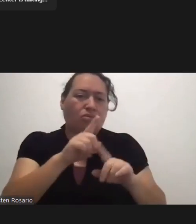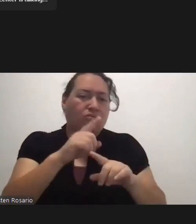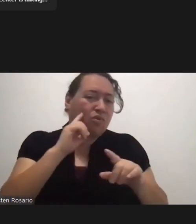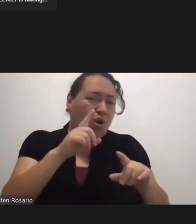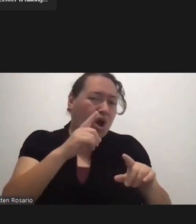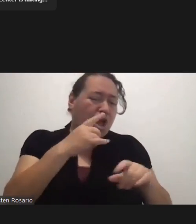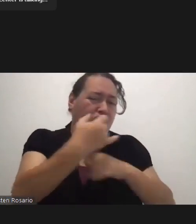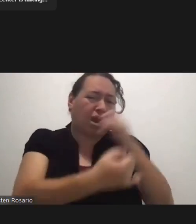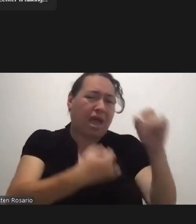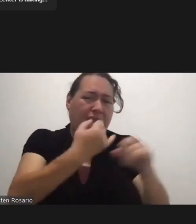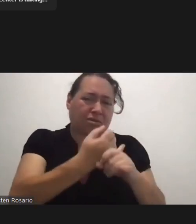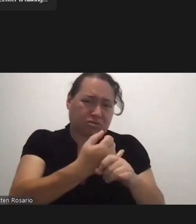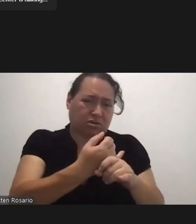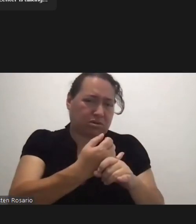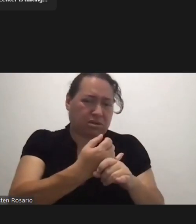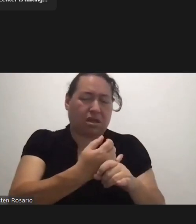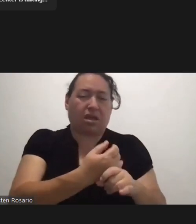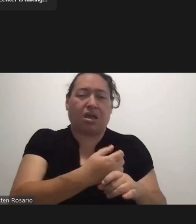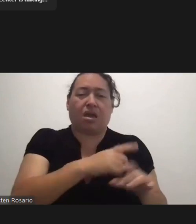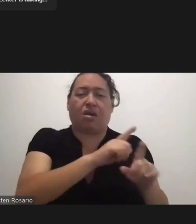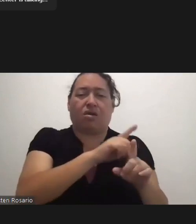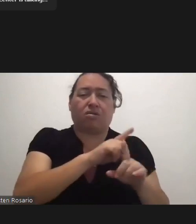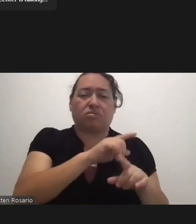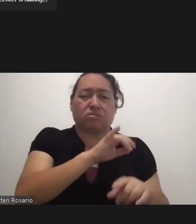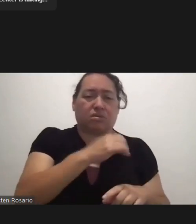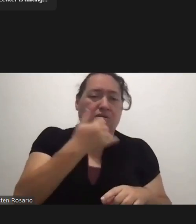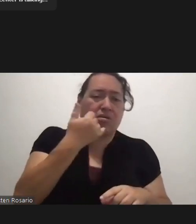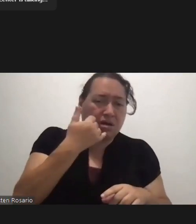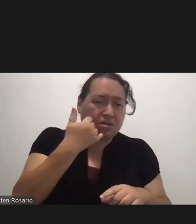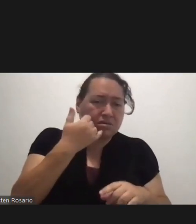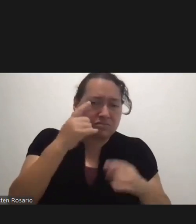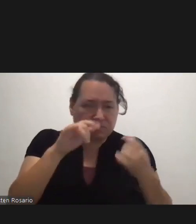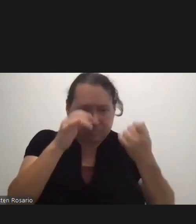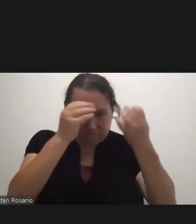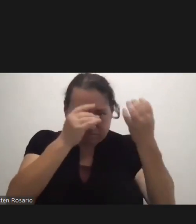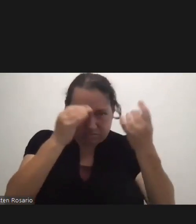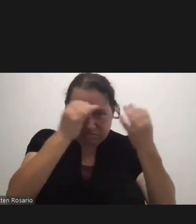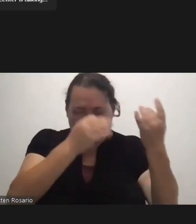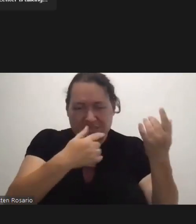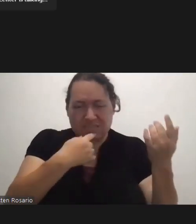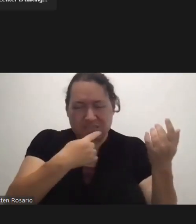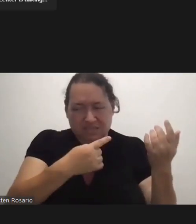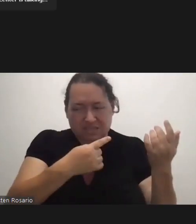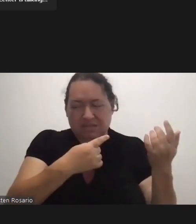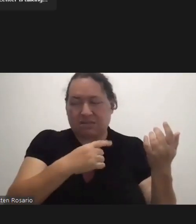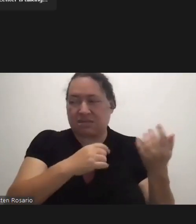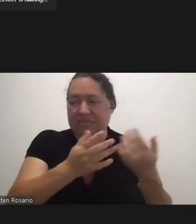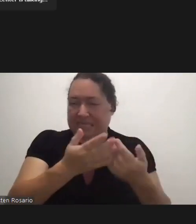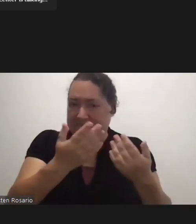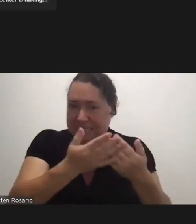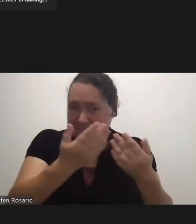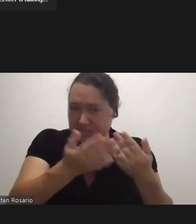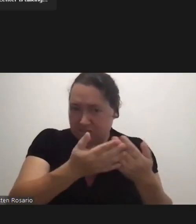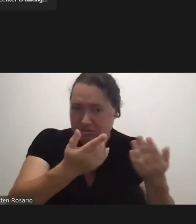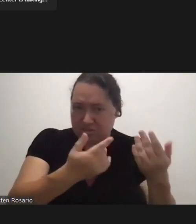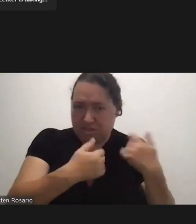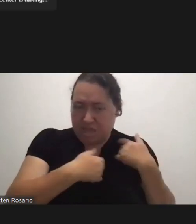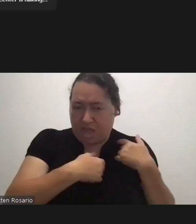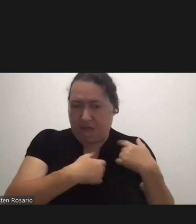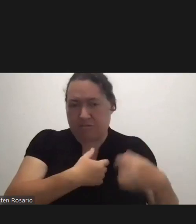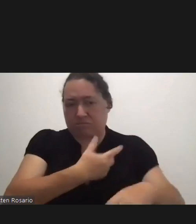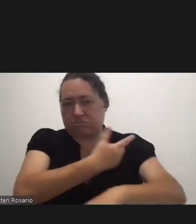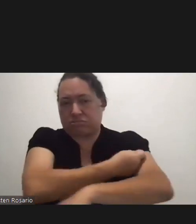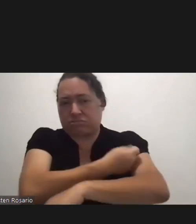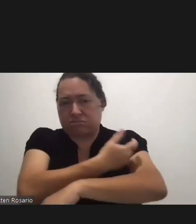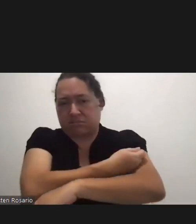Caller Also Well Speculated That Wouldn't It Be Easier To Forge A Vaccination Verification